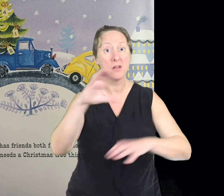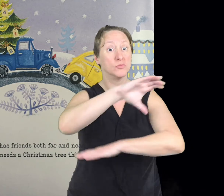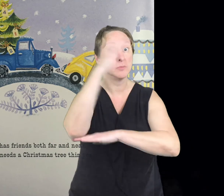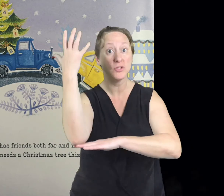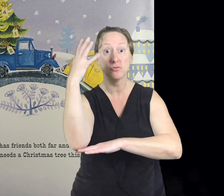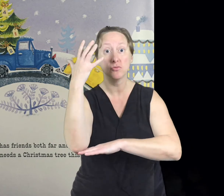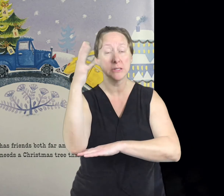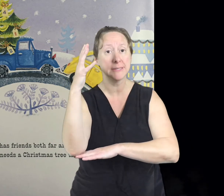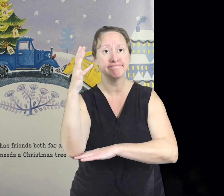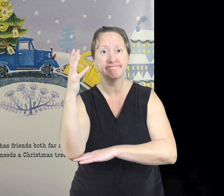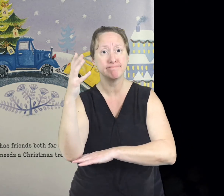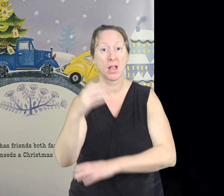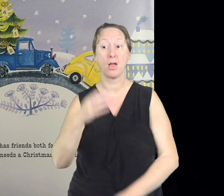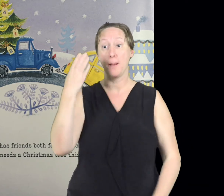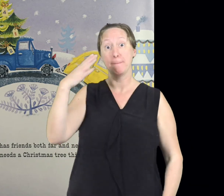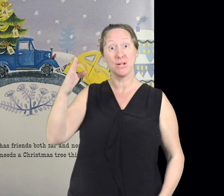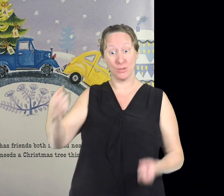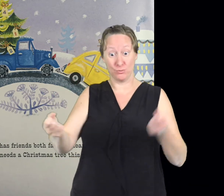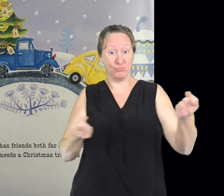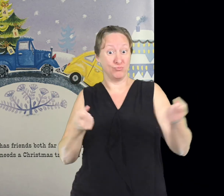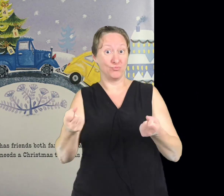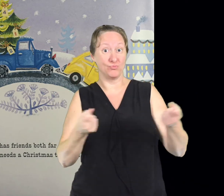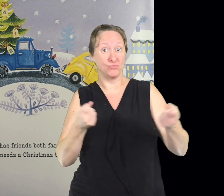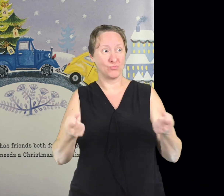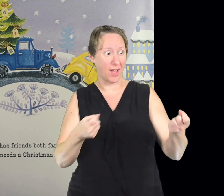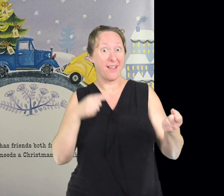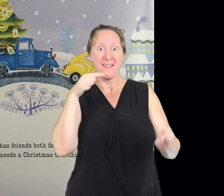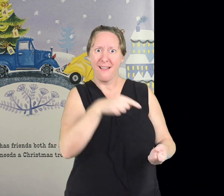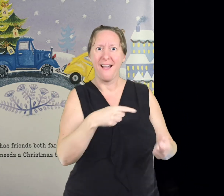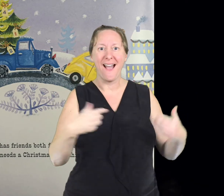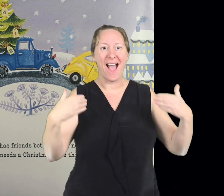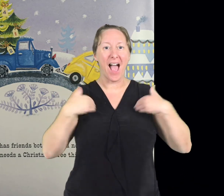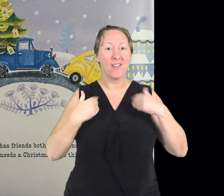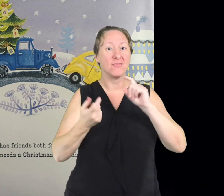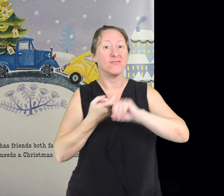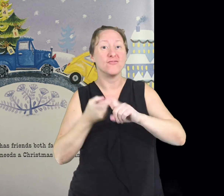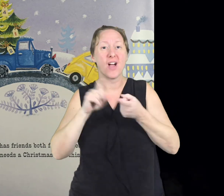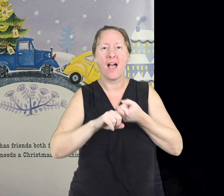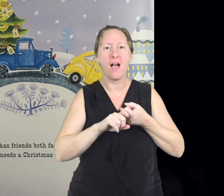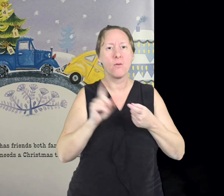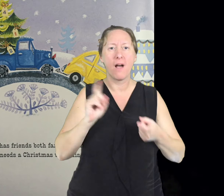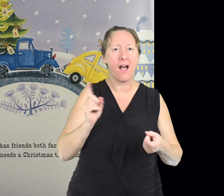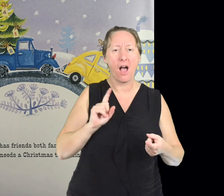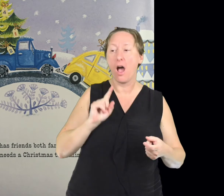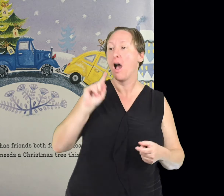blue has friends both far and near who needs a Christmas tree this year